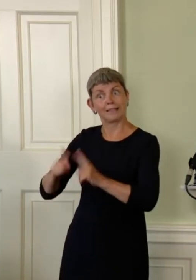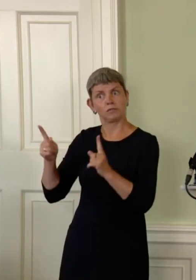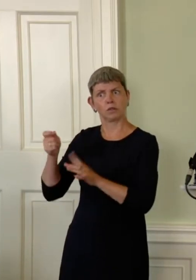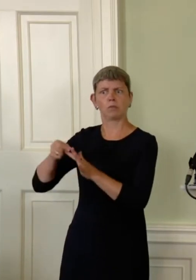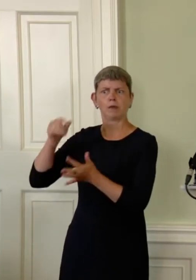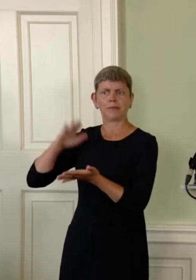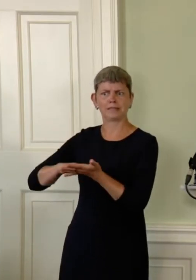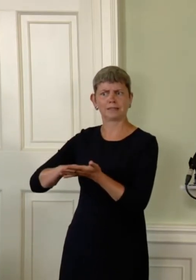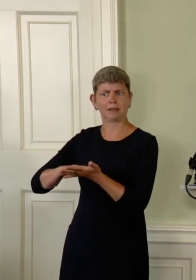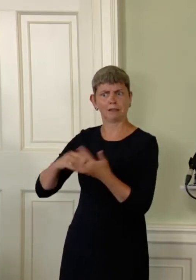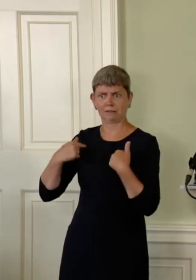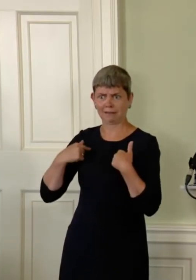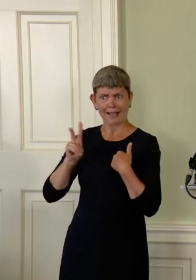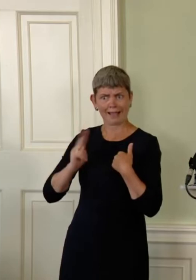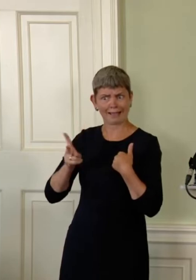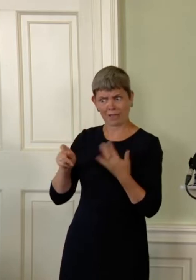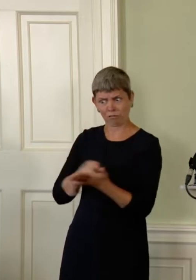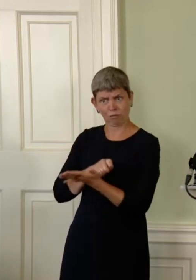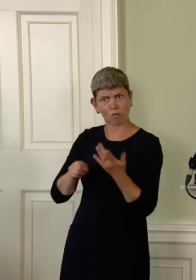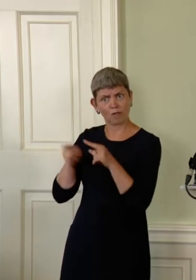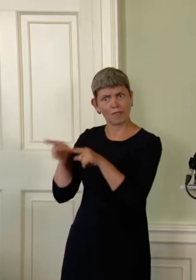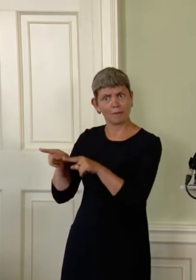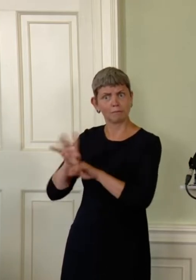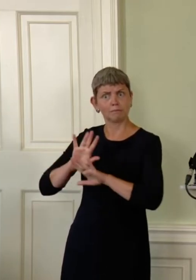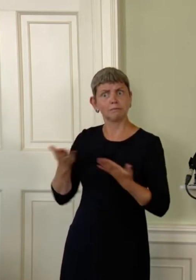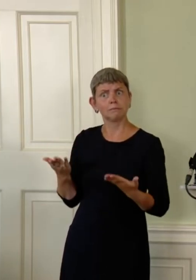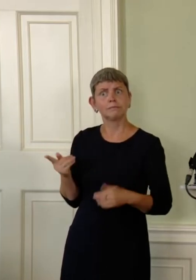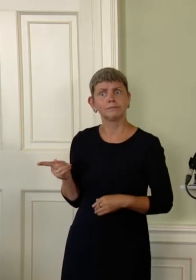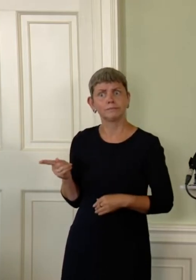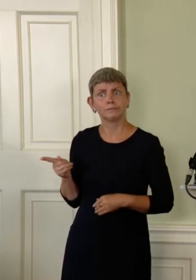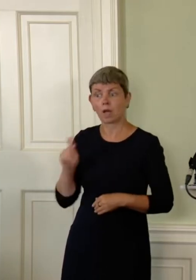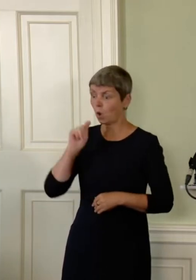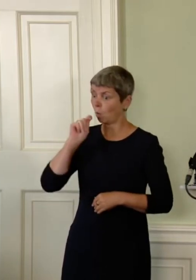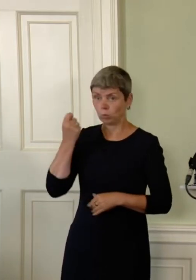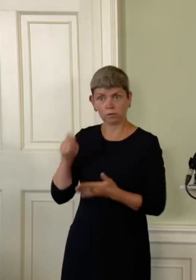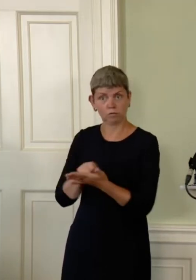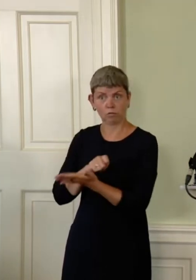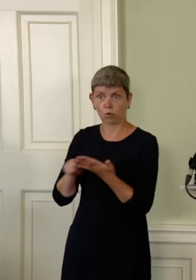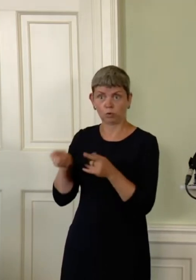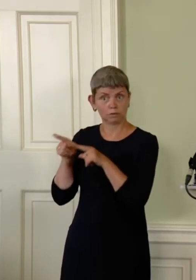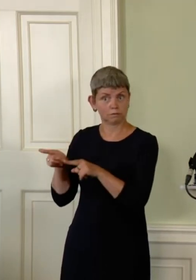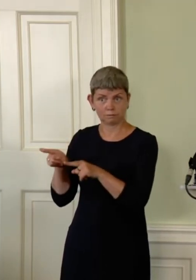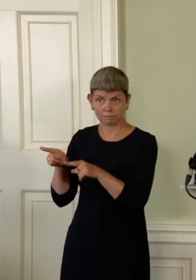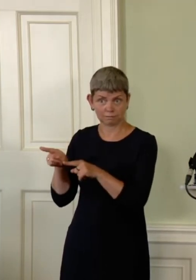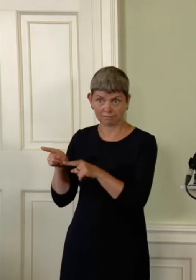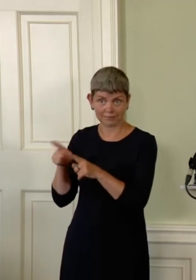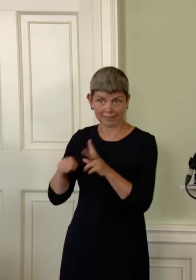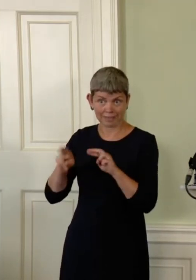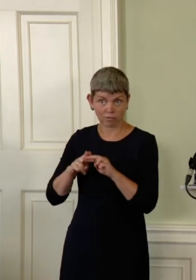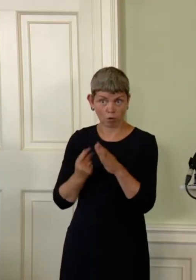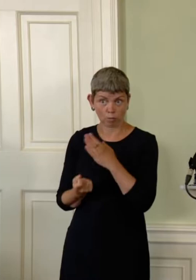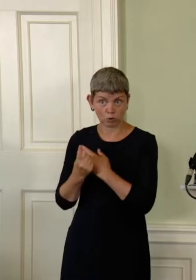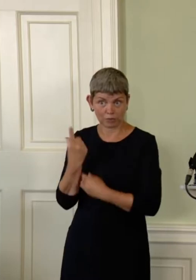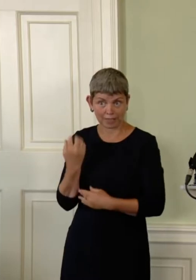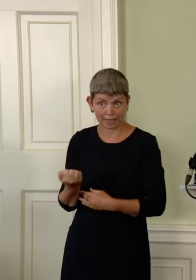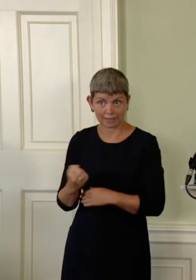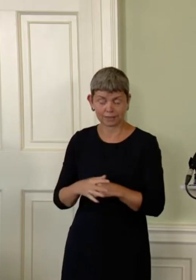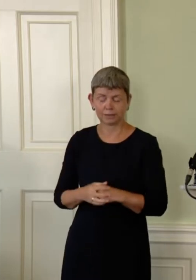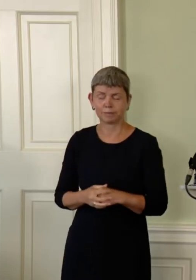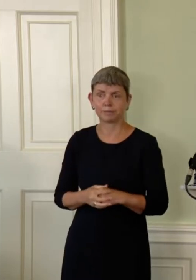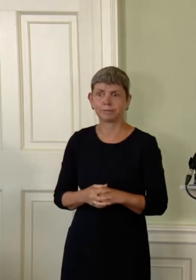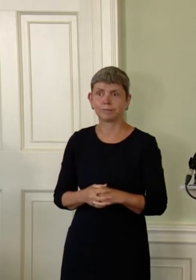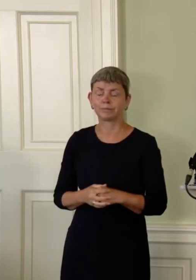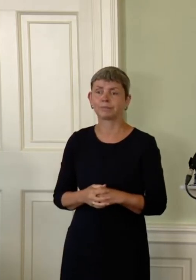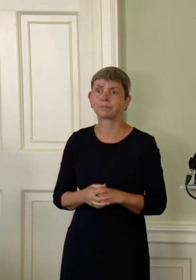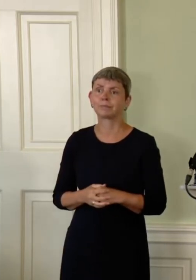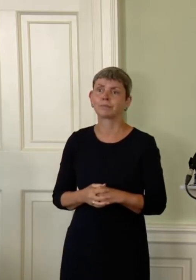that Scotland hasn't voted for, indeed wouldn't vote for, even if we were given the opportunity. And the